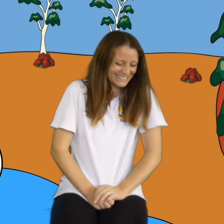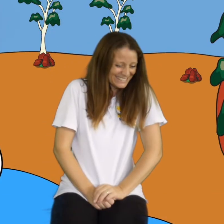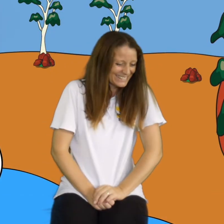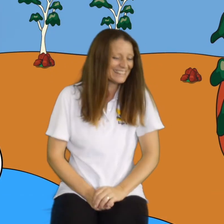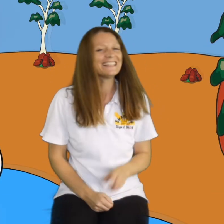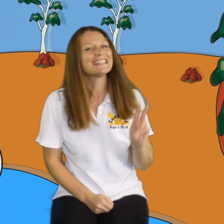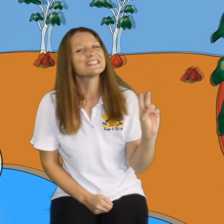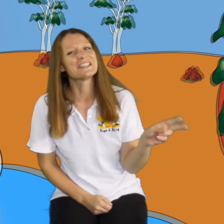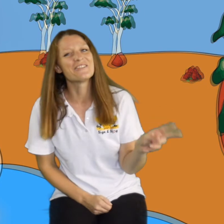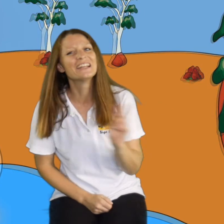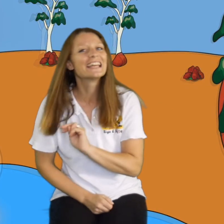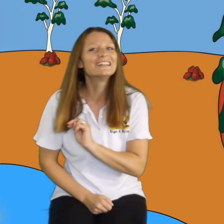Let's do that one again.